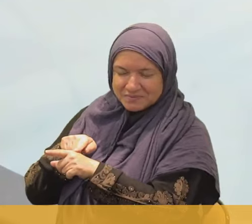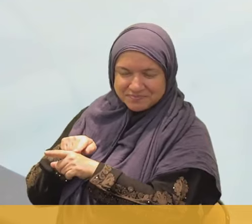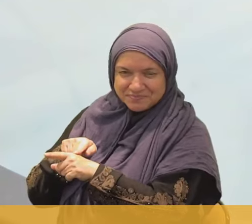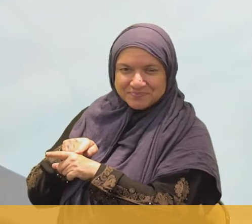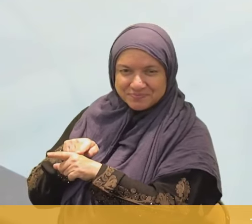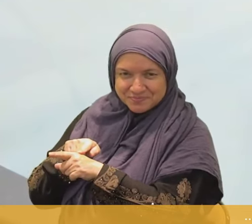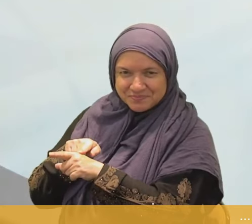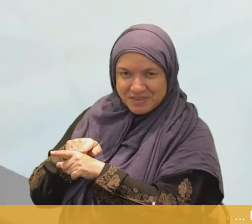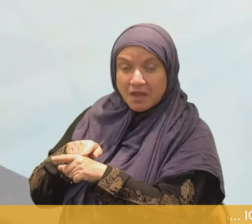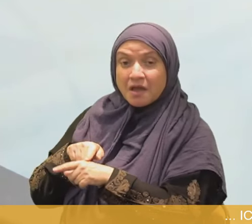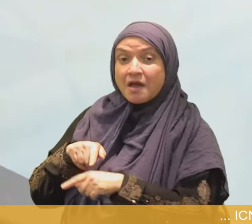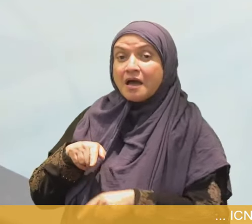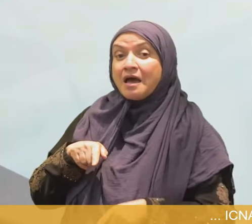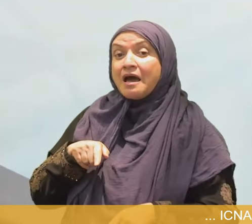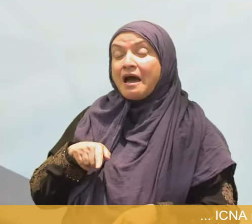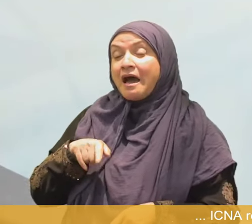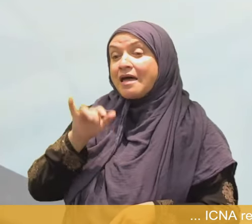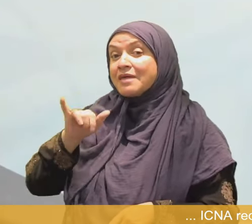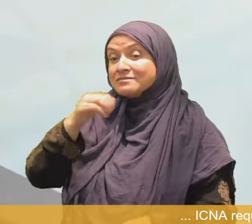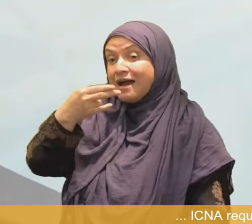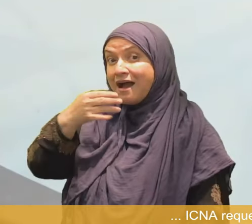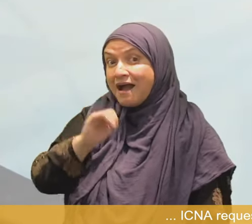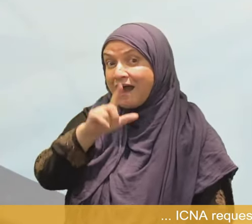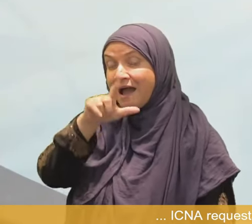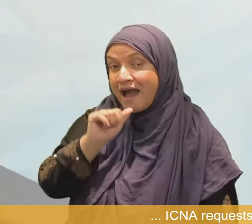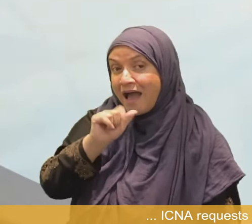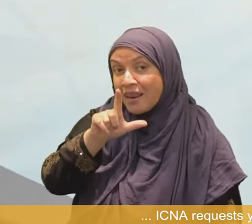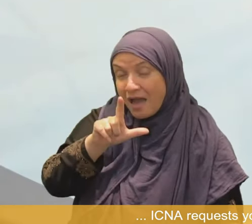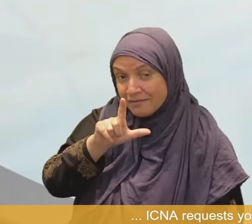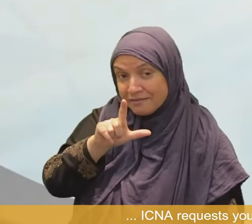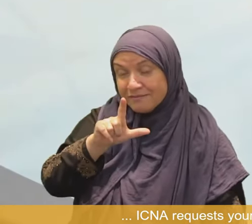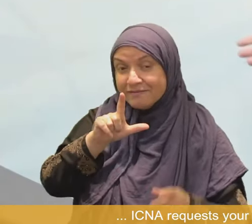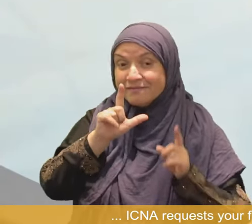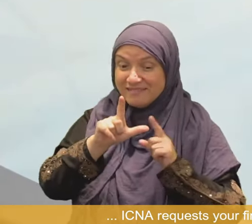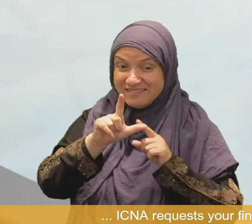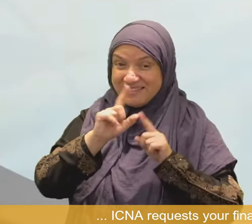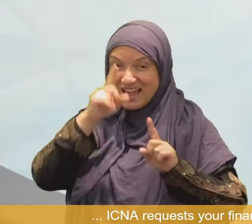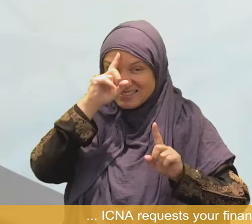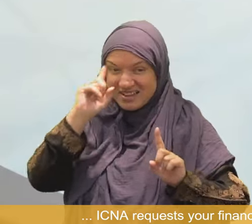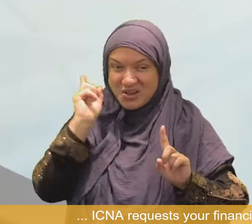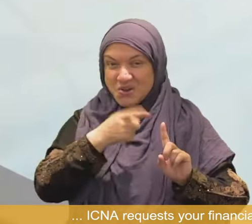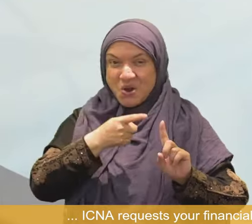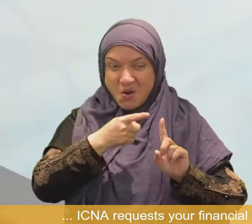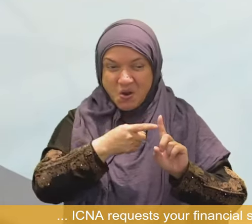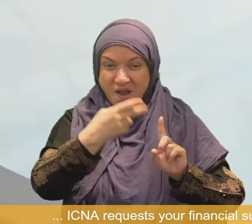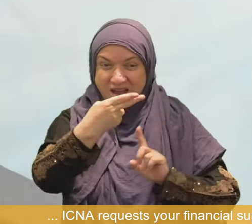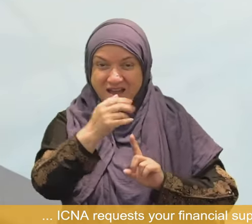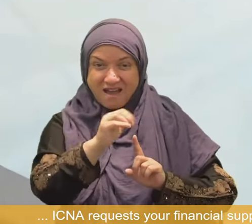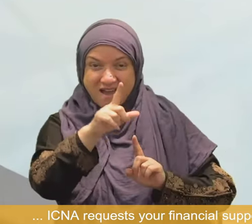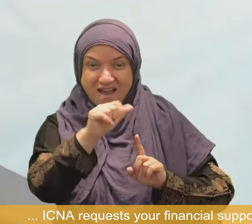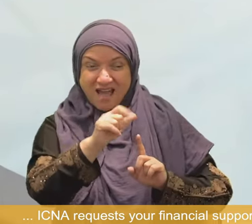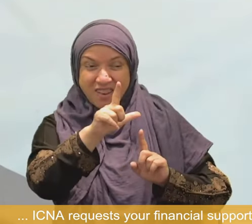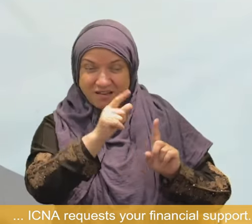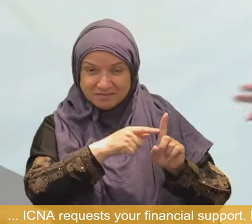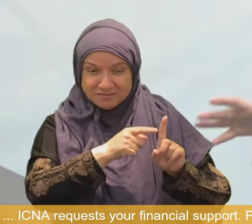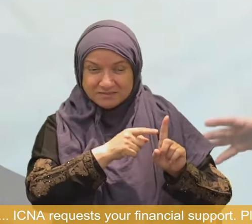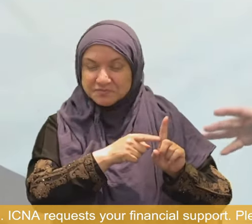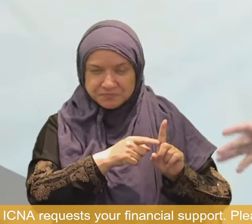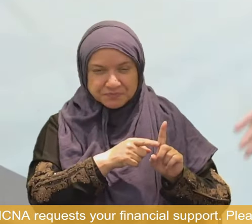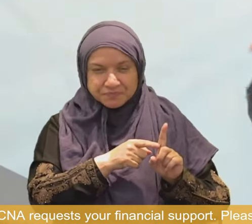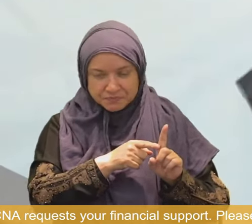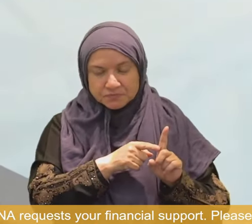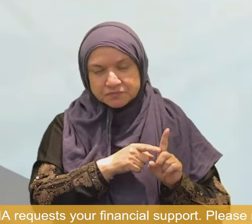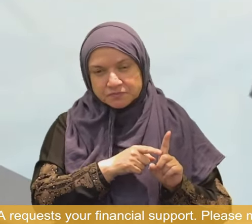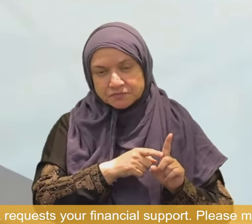Drugs, rock and roll and dash. This will be the culture if you deny the soul. And that's why with no